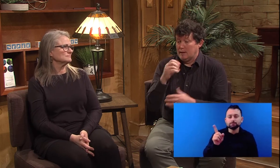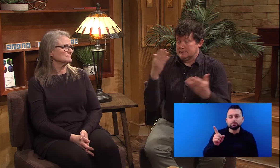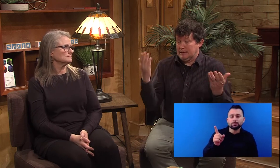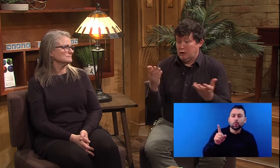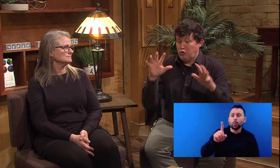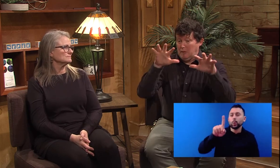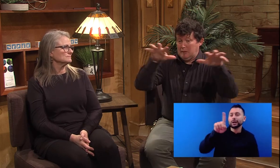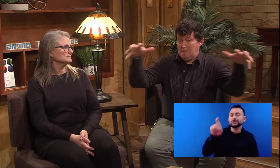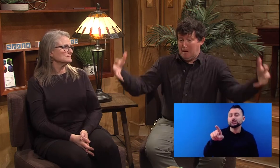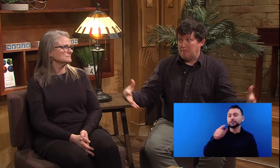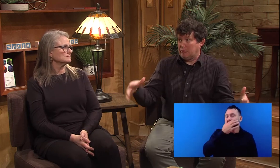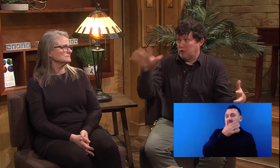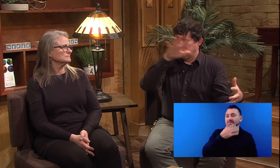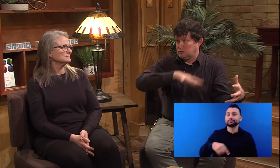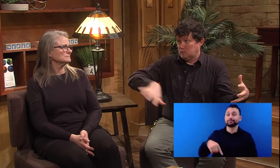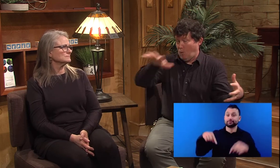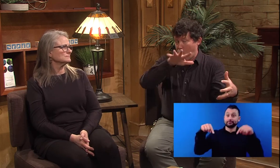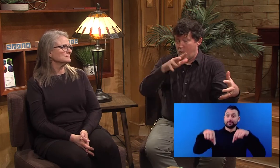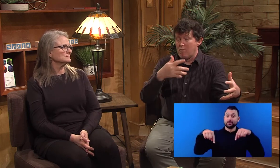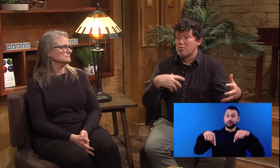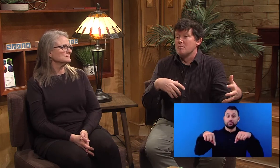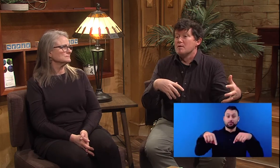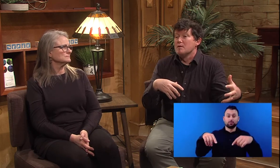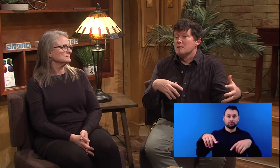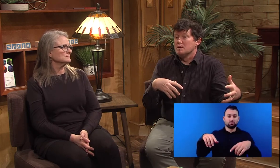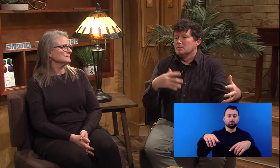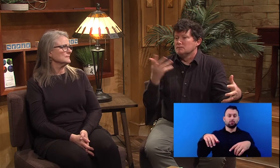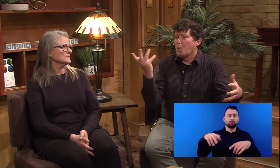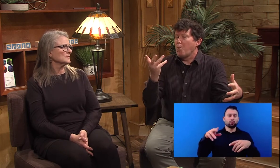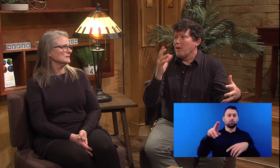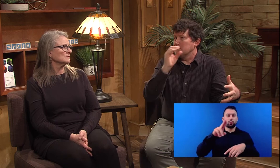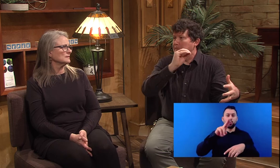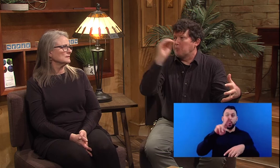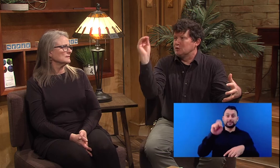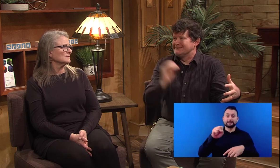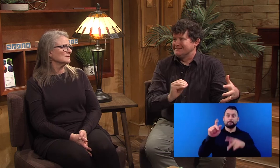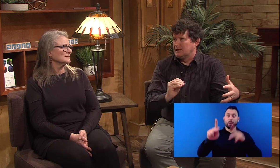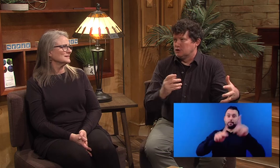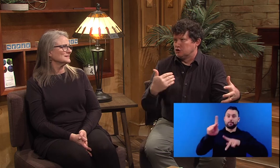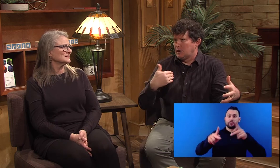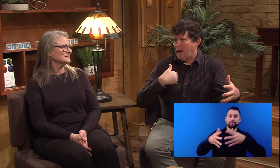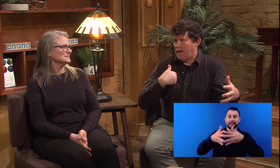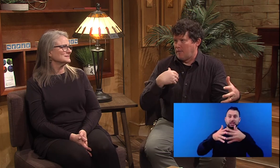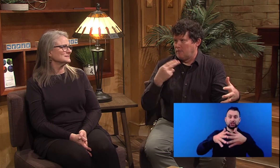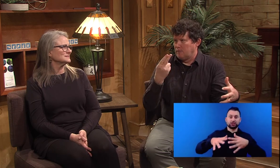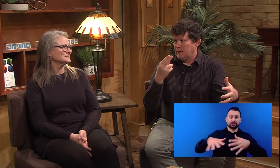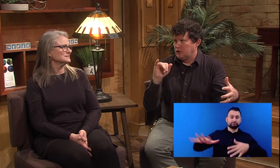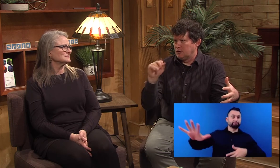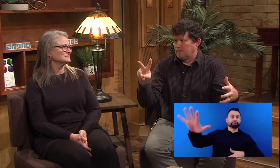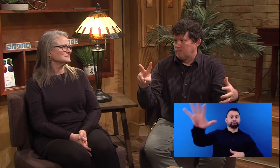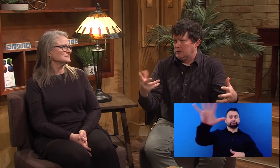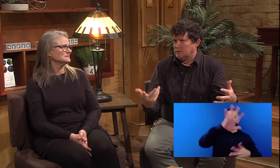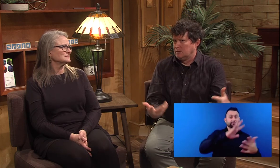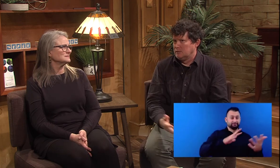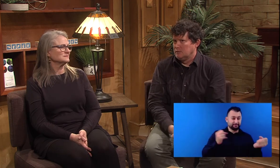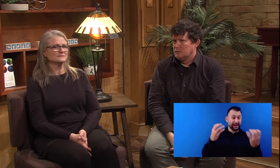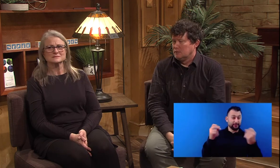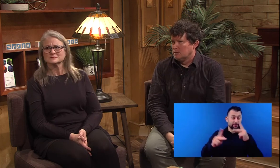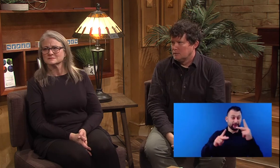So I'm just curious here in the U S our population, what is the percentage of the U S population